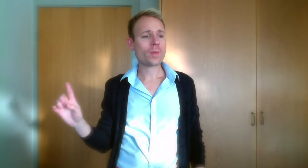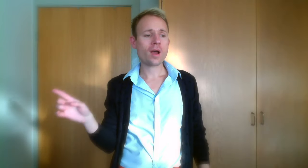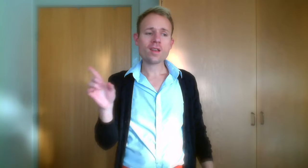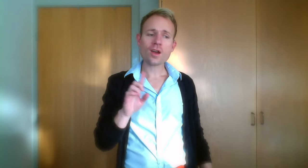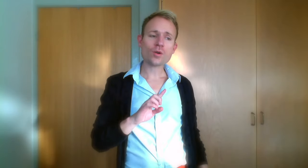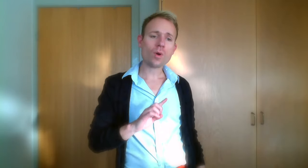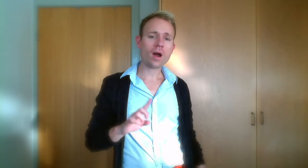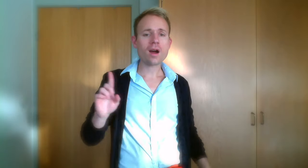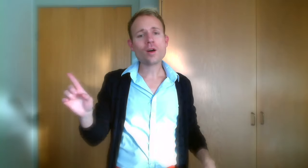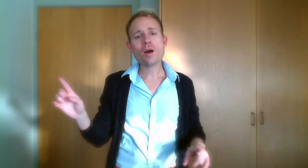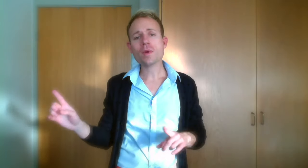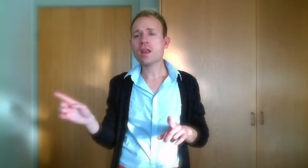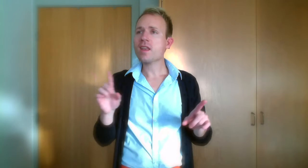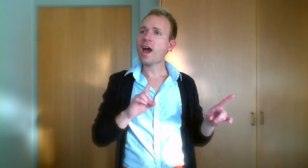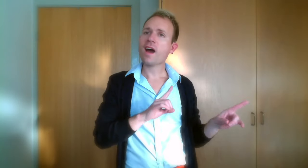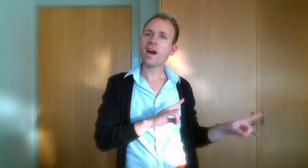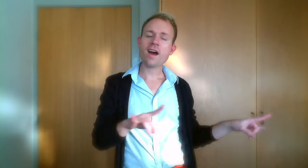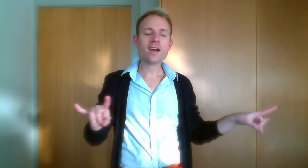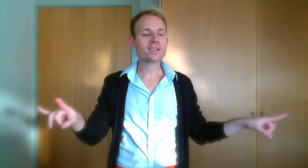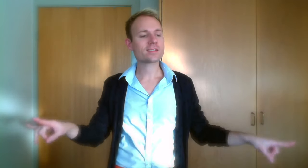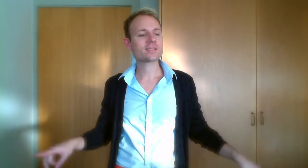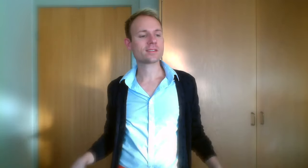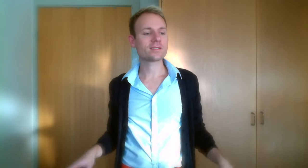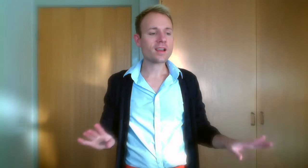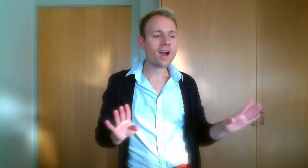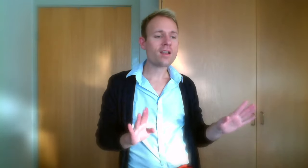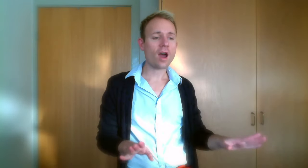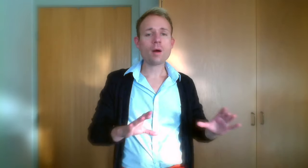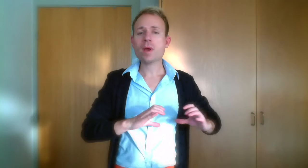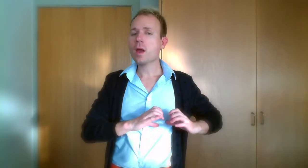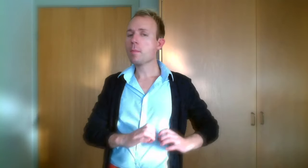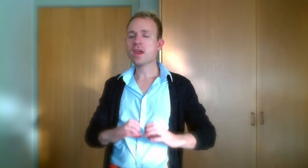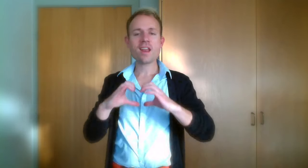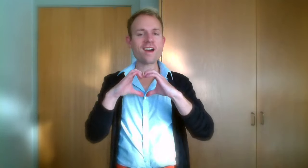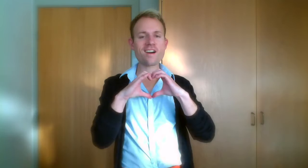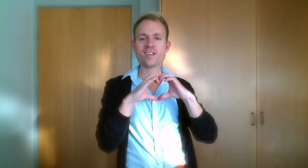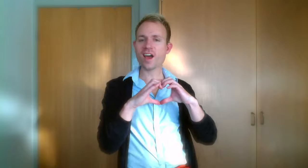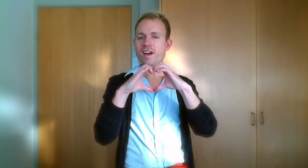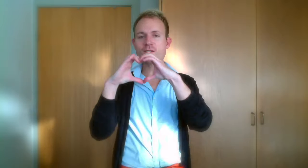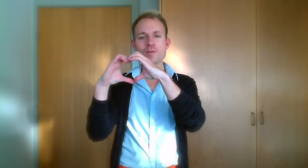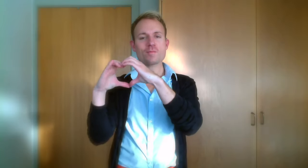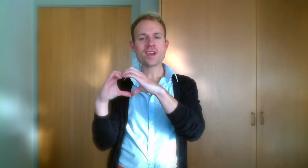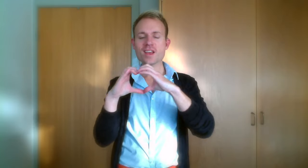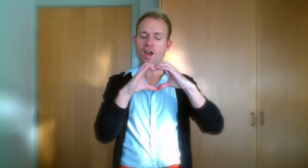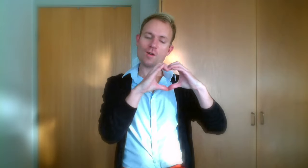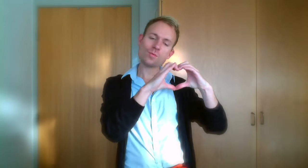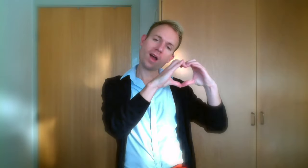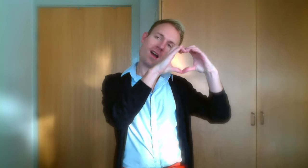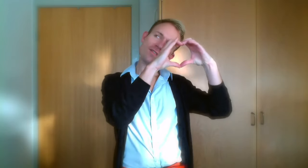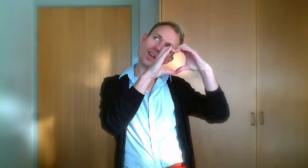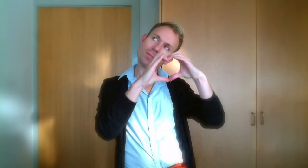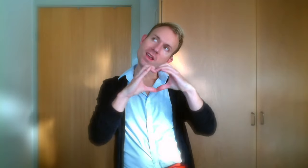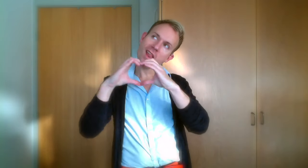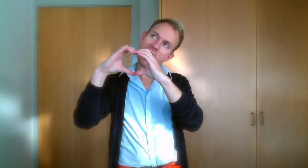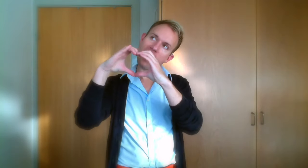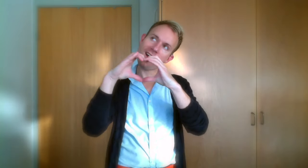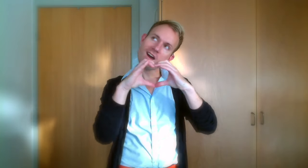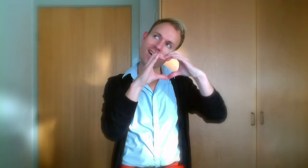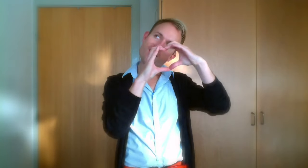Letting the love, letting life be alive It was that you cared for, I'd roll you tight Letting out the beat down in the air